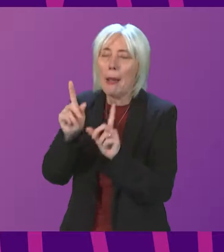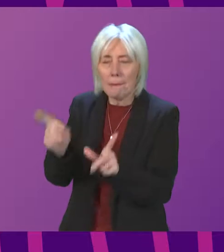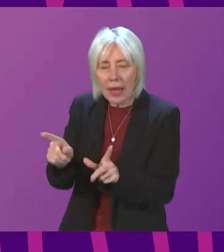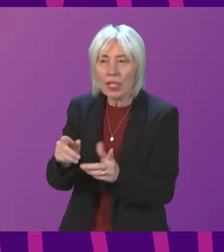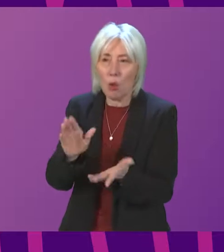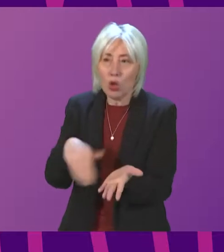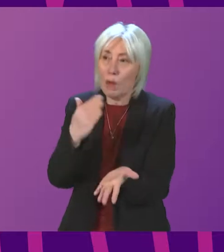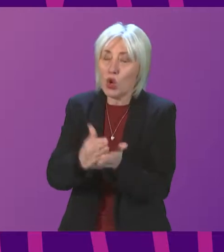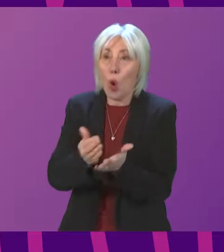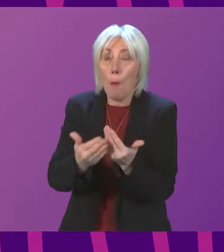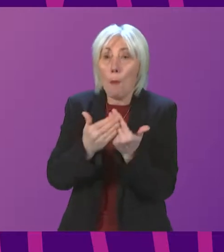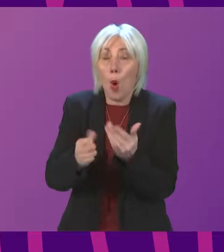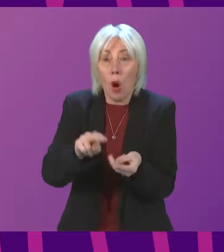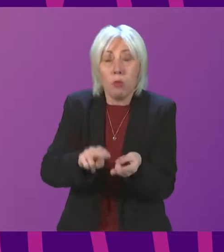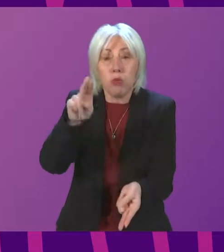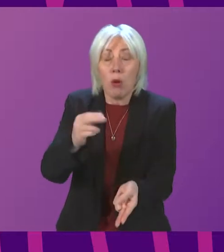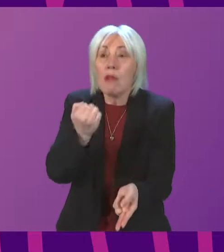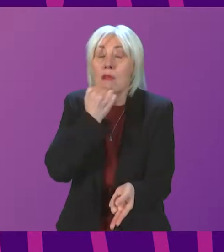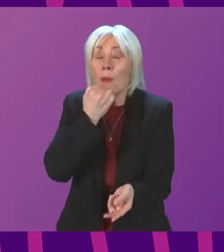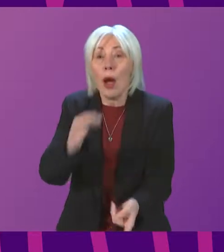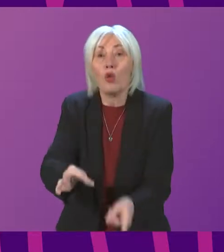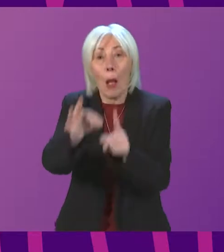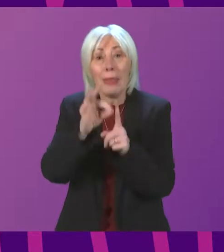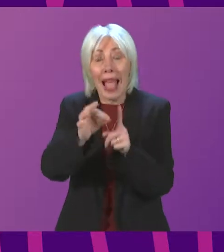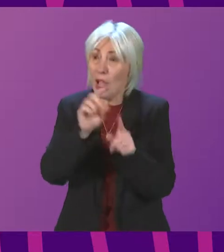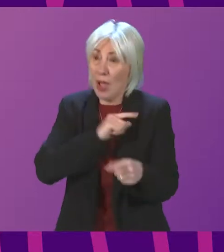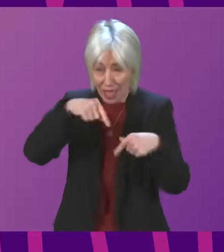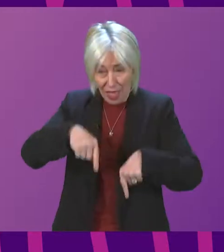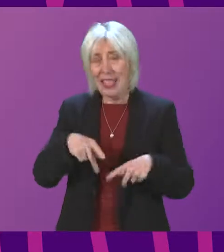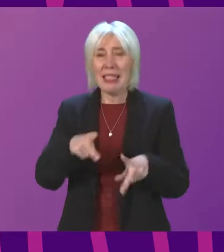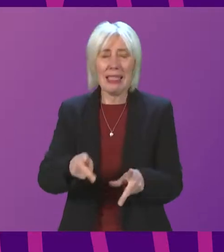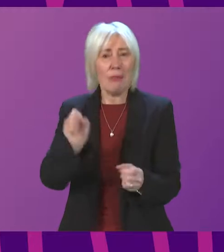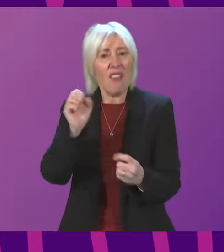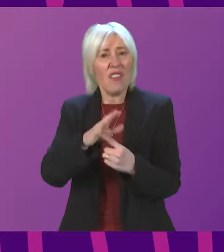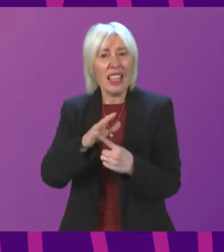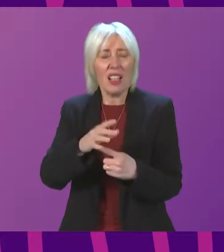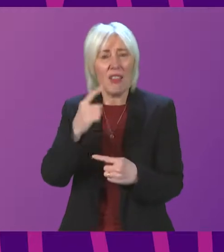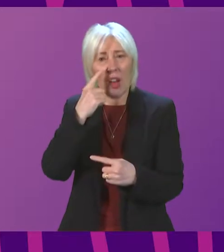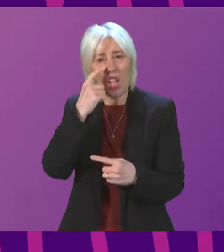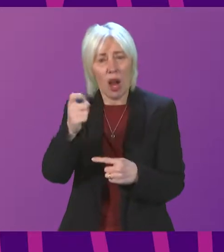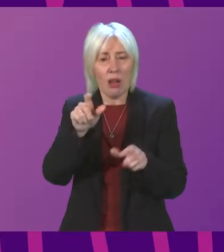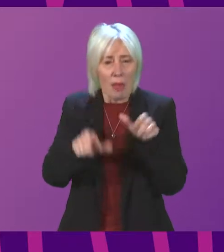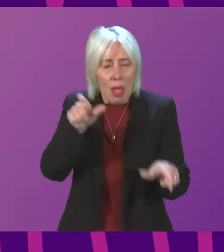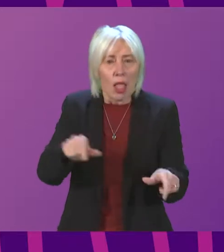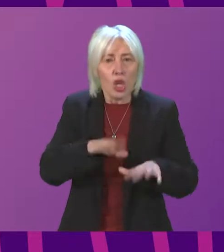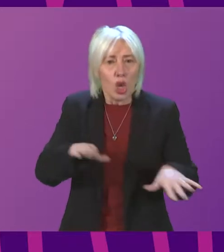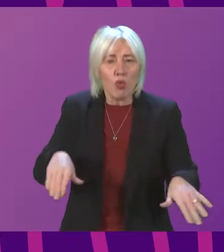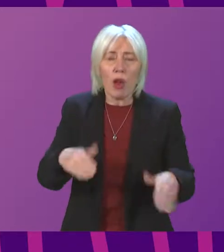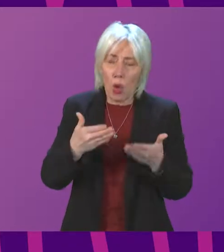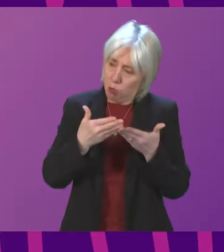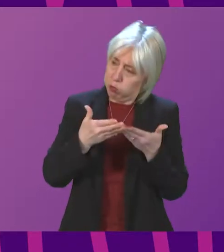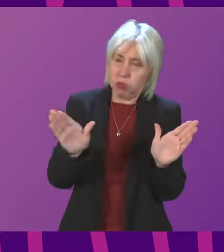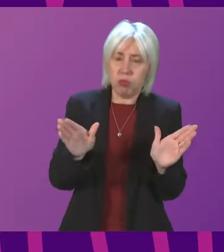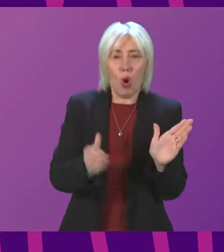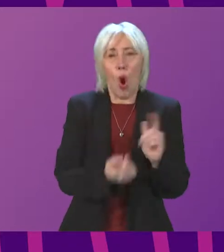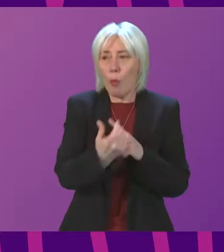that we get a higher uptake of application to the scheme, because this scheme is really vital for the children and young people of Scotland. It is going to open up opportunities for them,